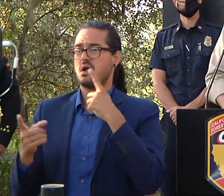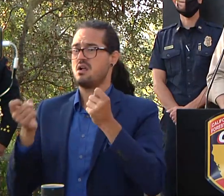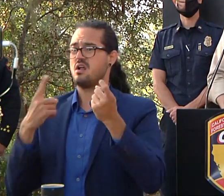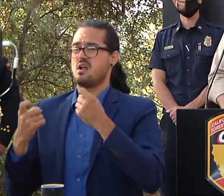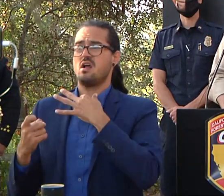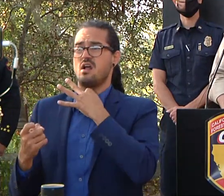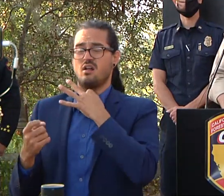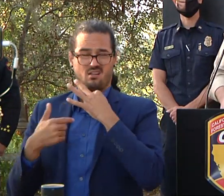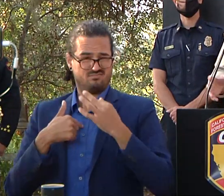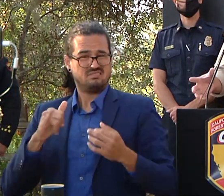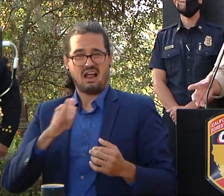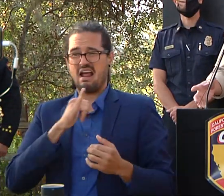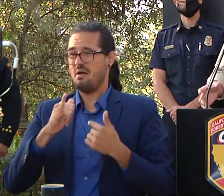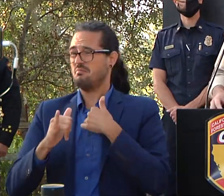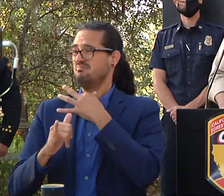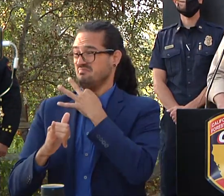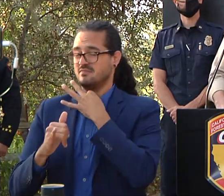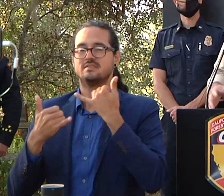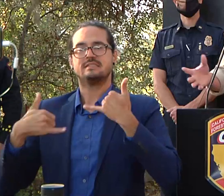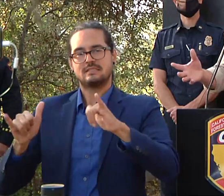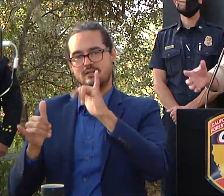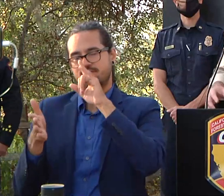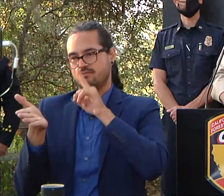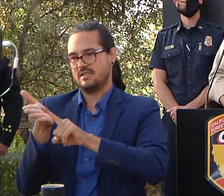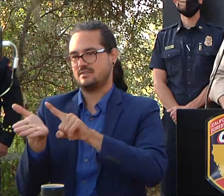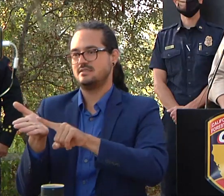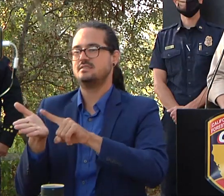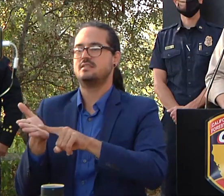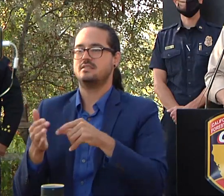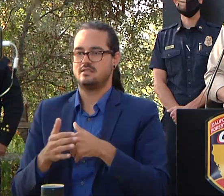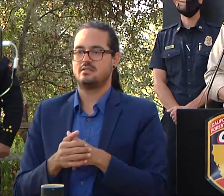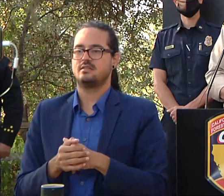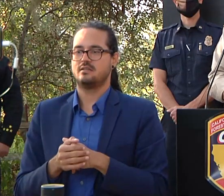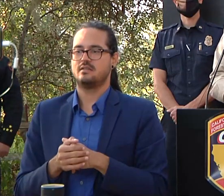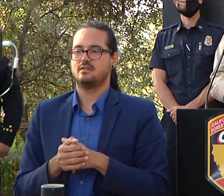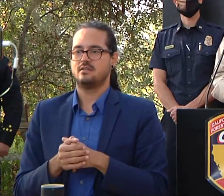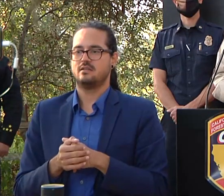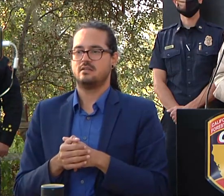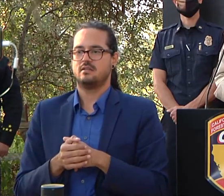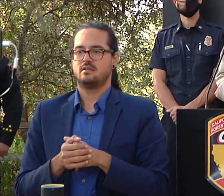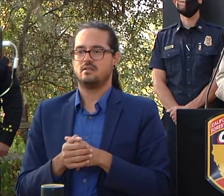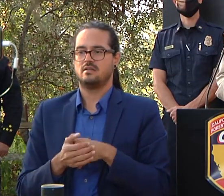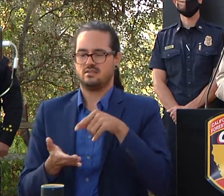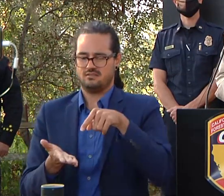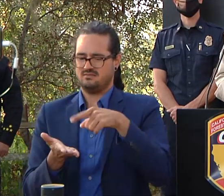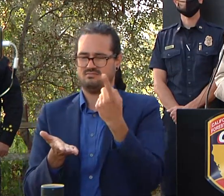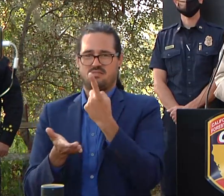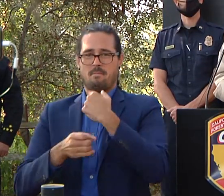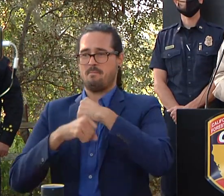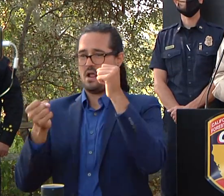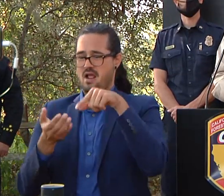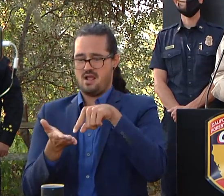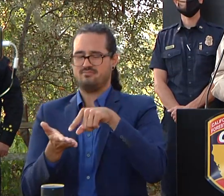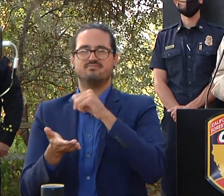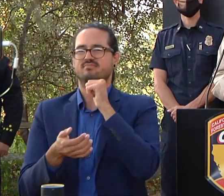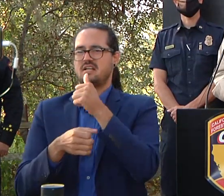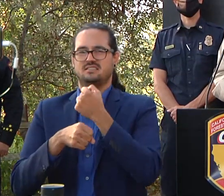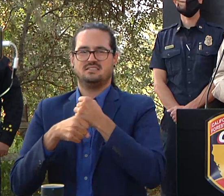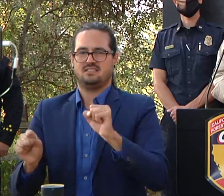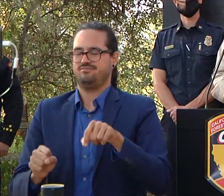something like that and then and then obviously making that toolbox and those devices safe so that's what they're doing now uh up in boulder creek